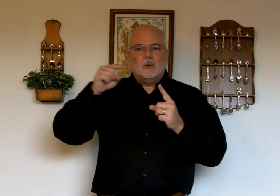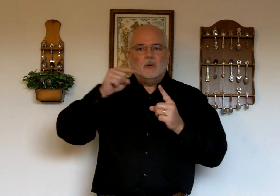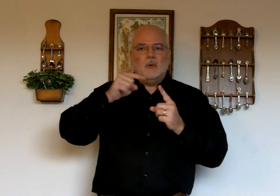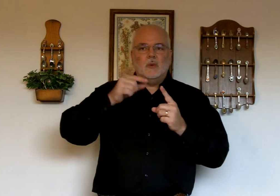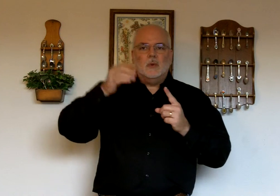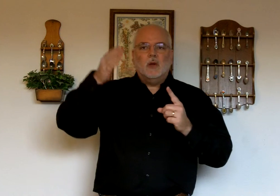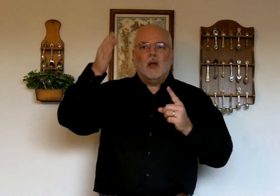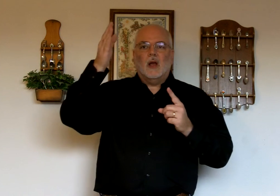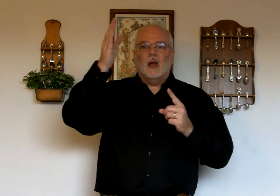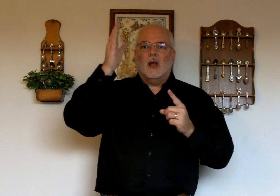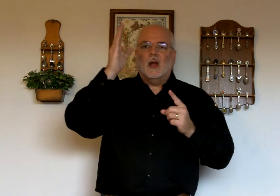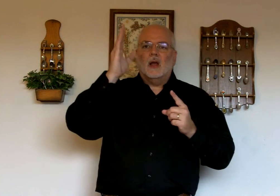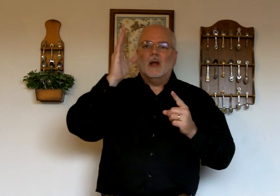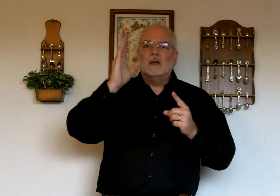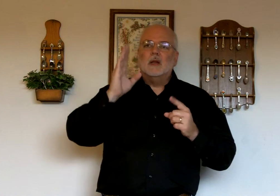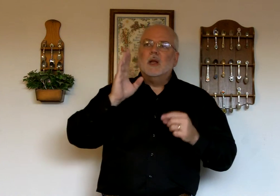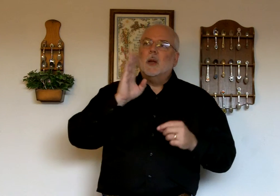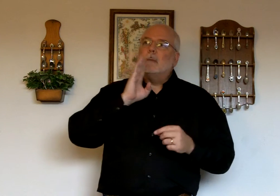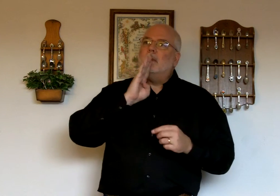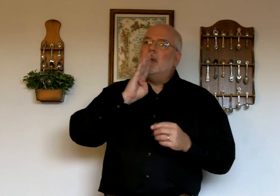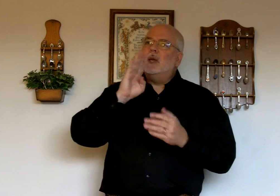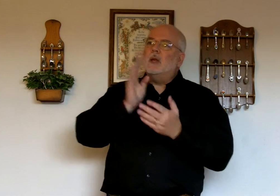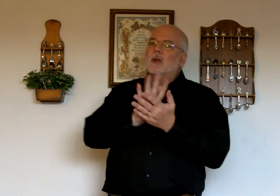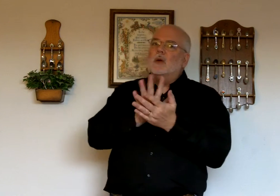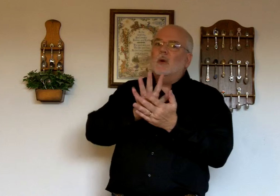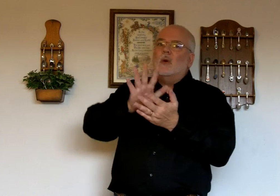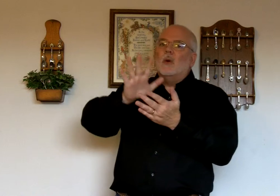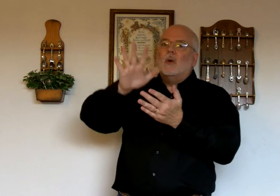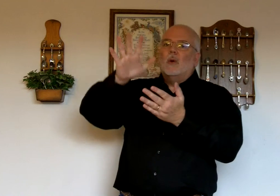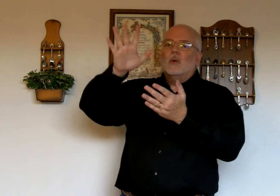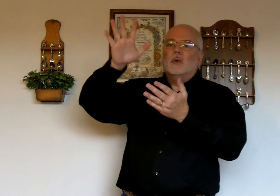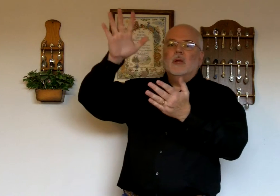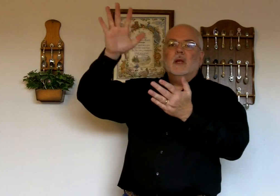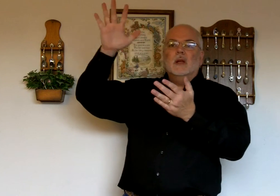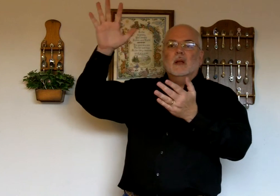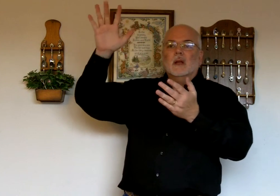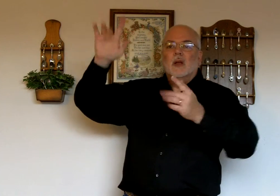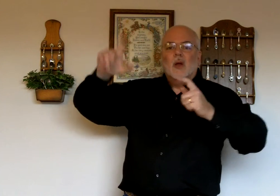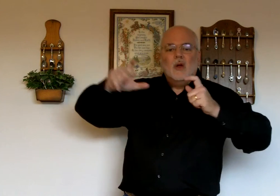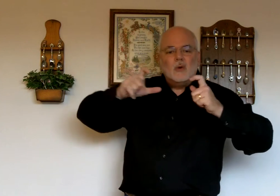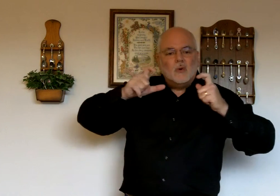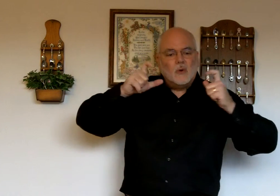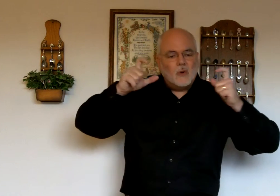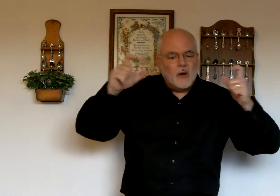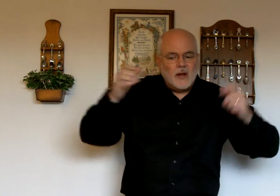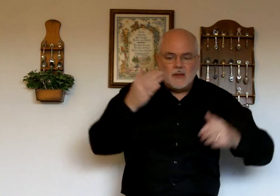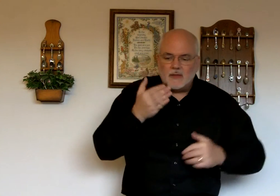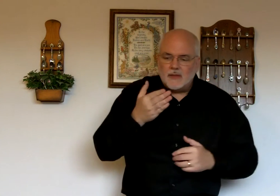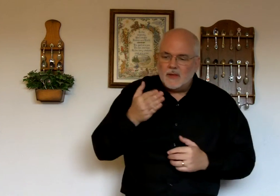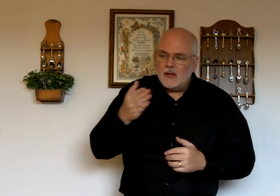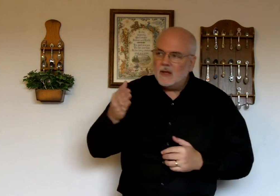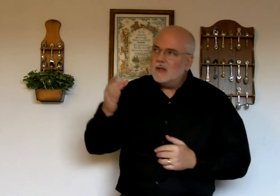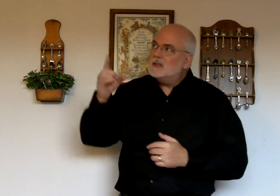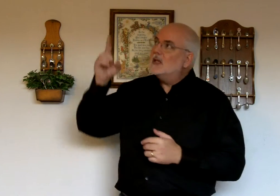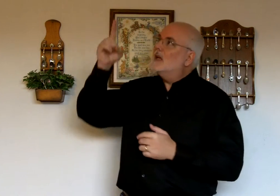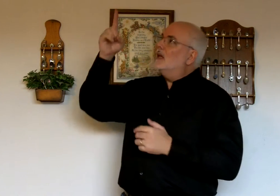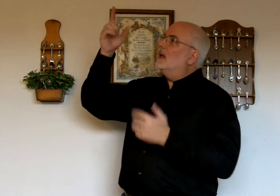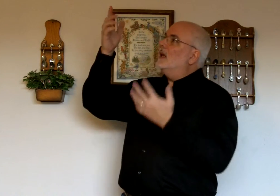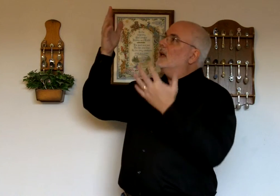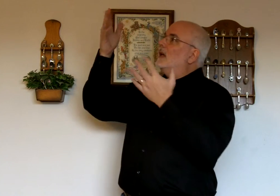To God be the glory, great things He